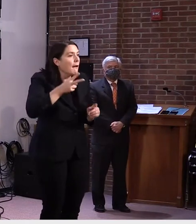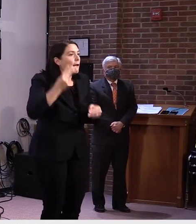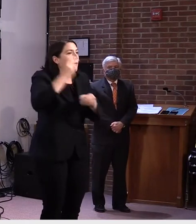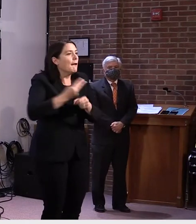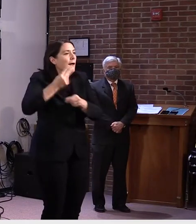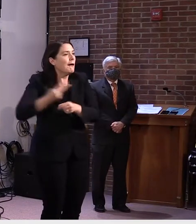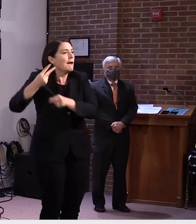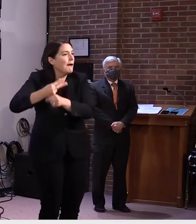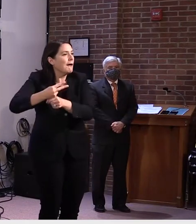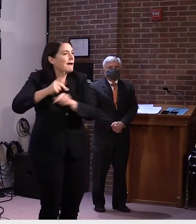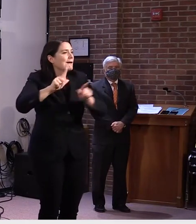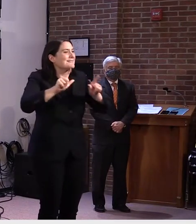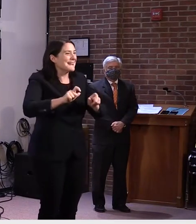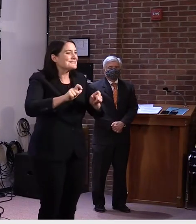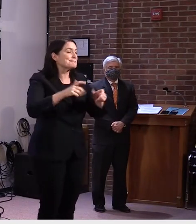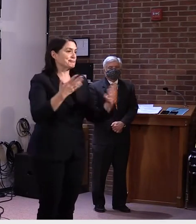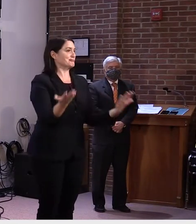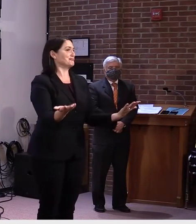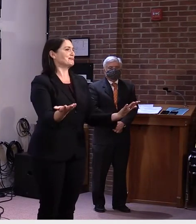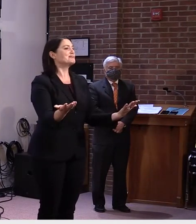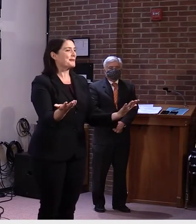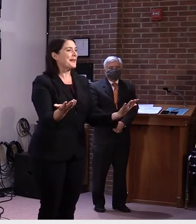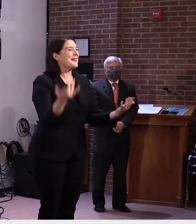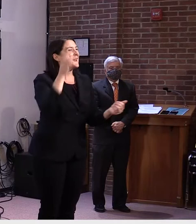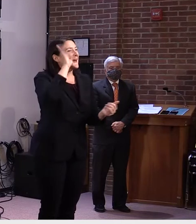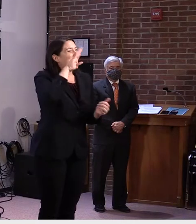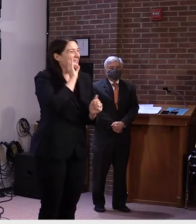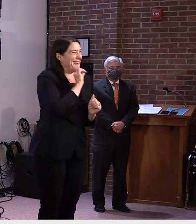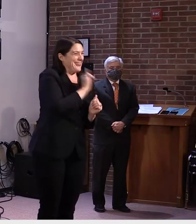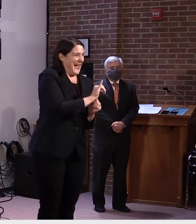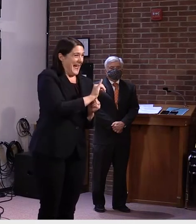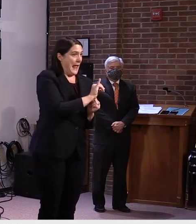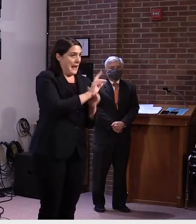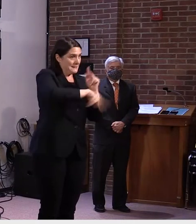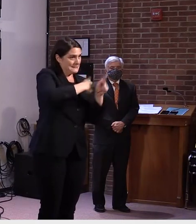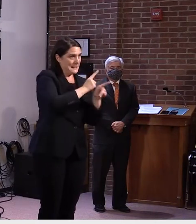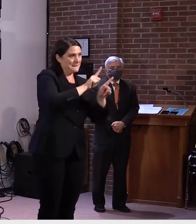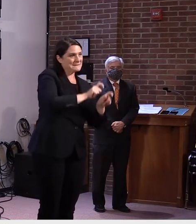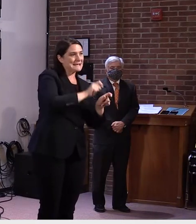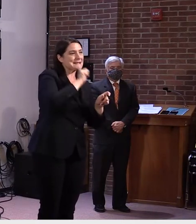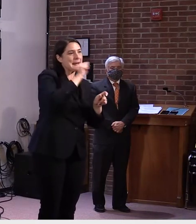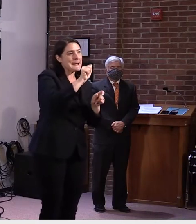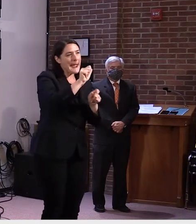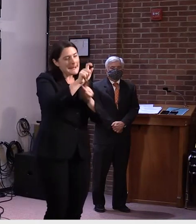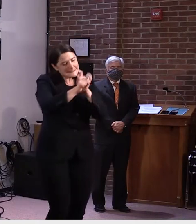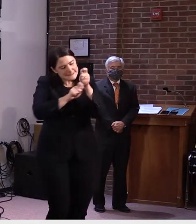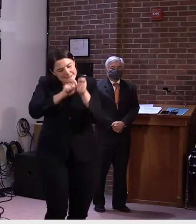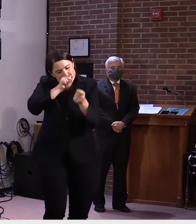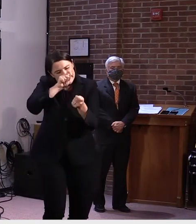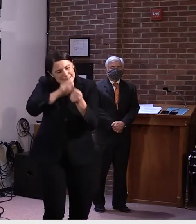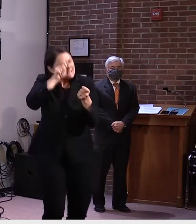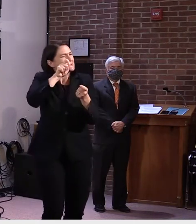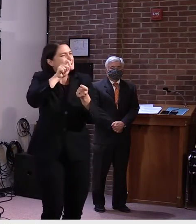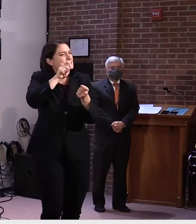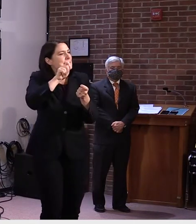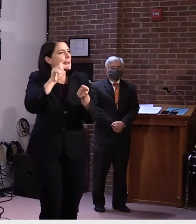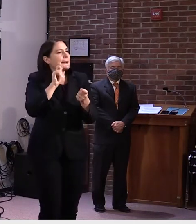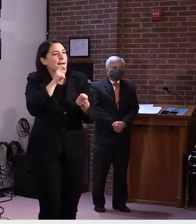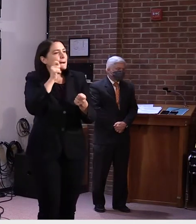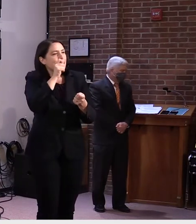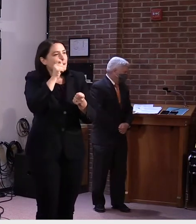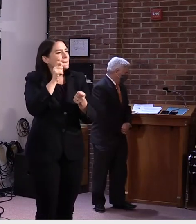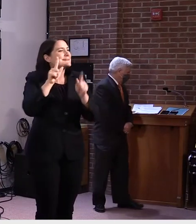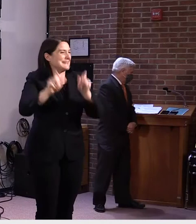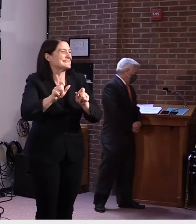Because we know that it probably will have less sensitivity than some of the tests we're using now. And in a state that has